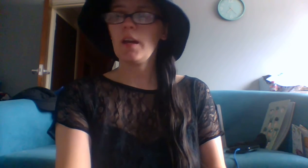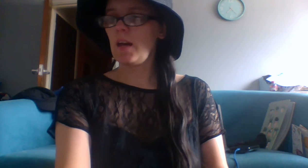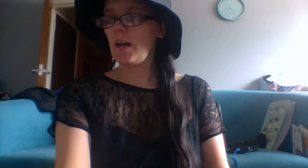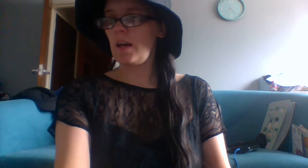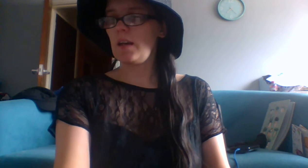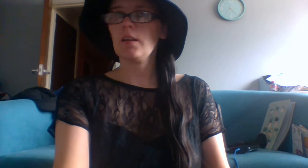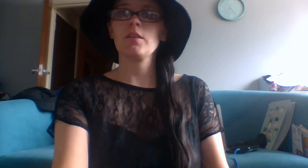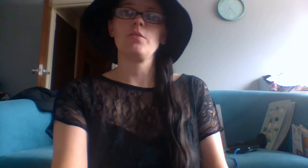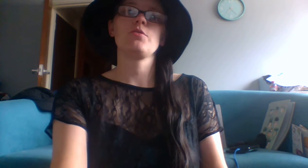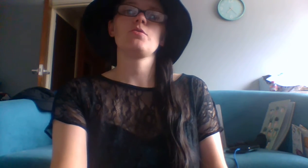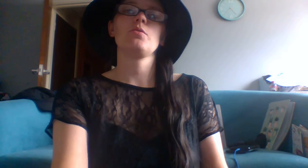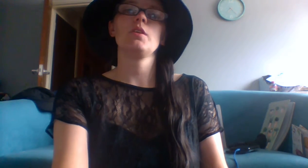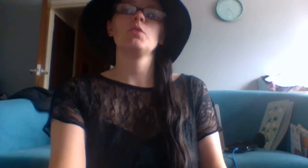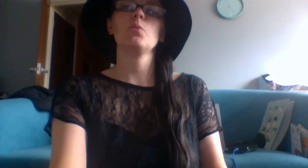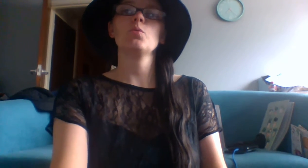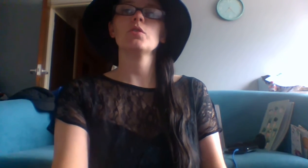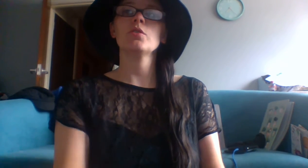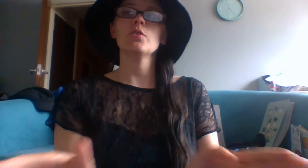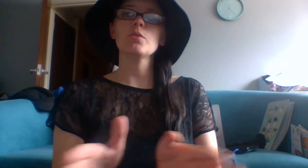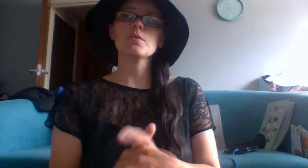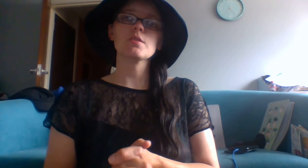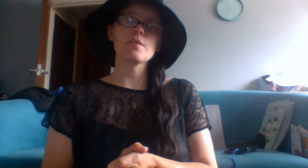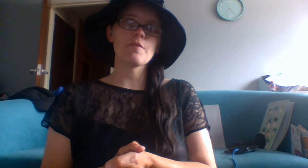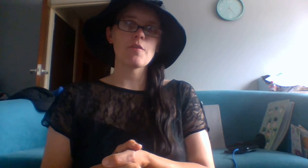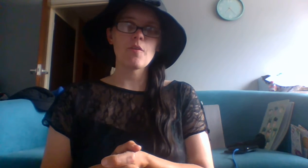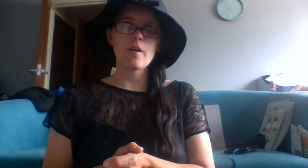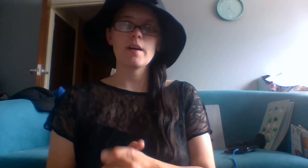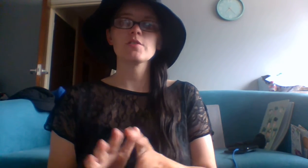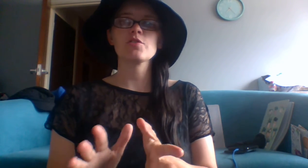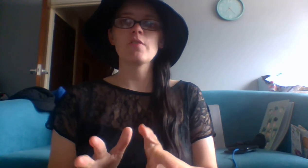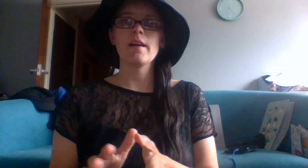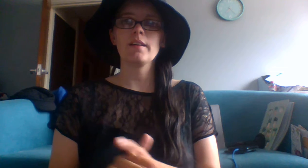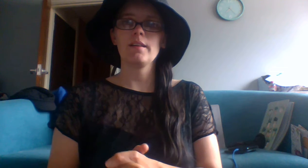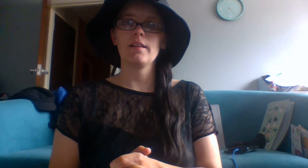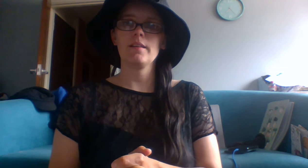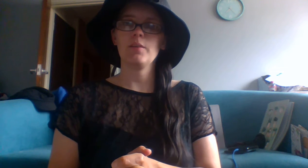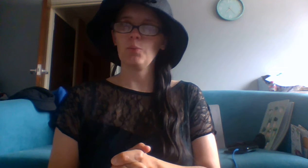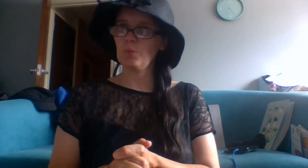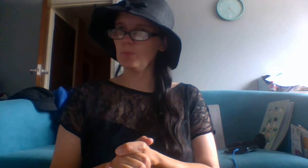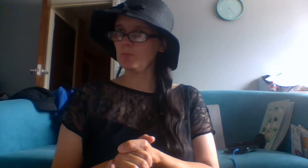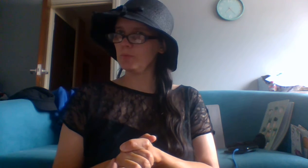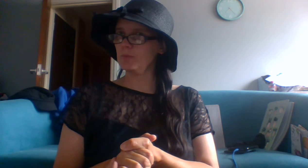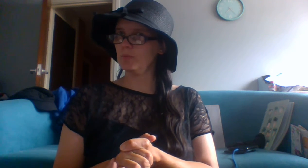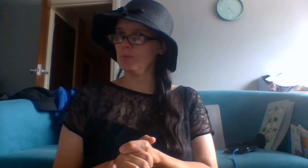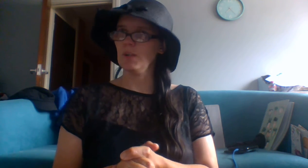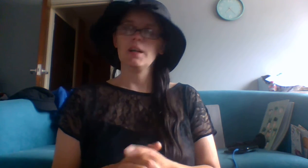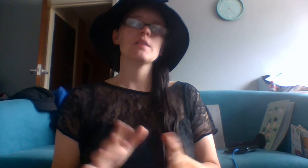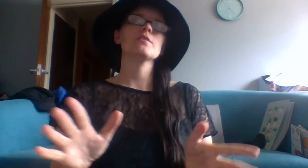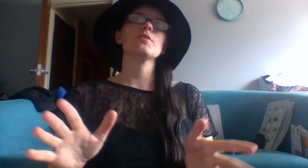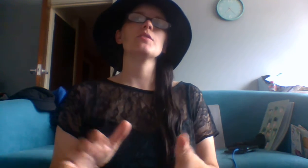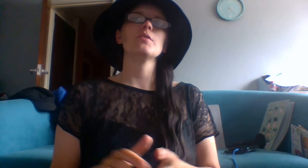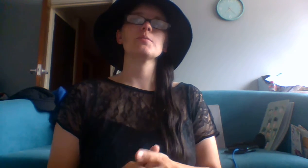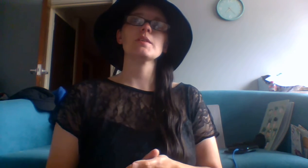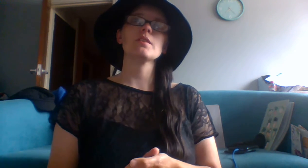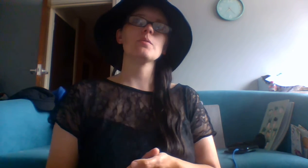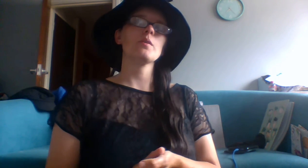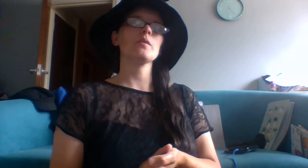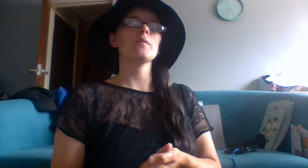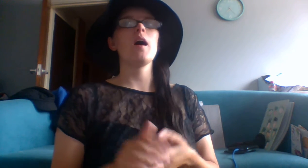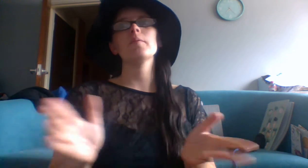a ghost story called Noose for a Strangler. So if you're new to my channel, welcome. I